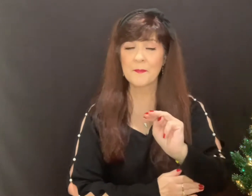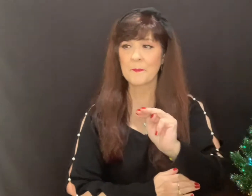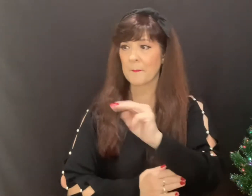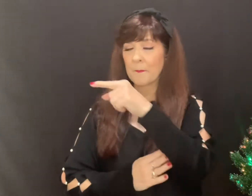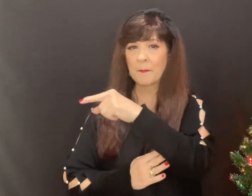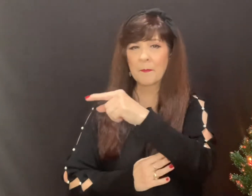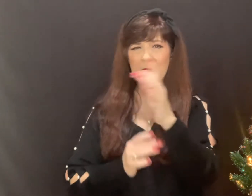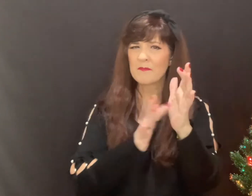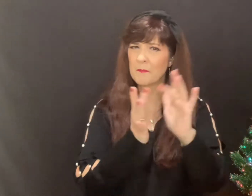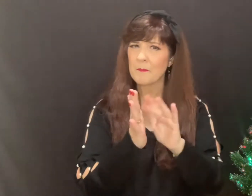Bible say,